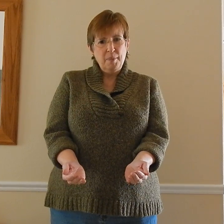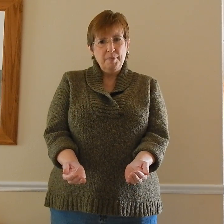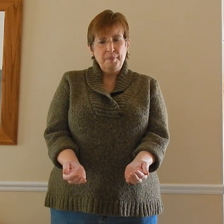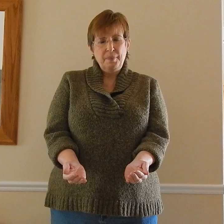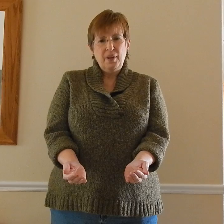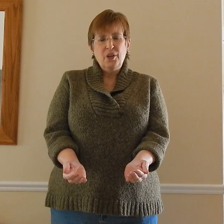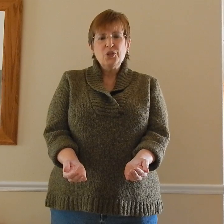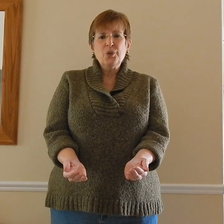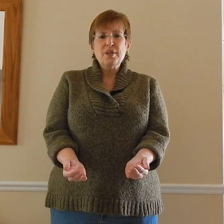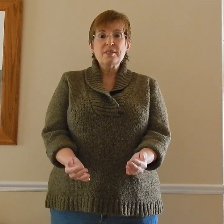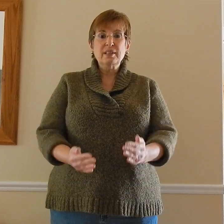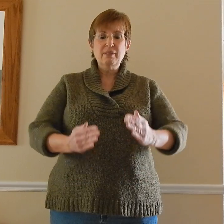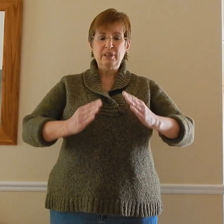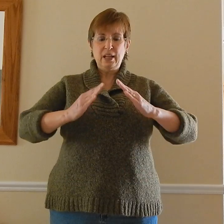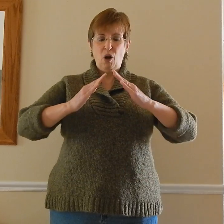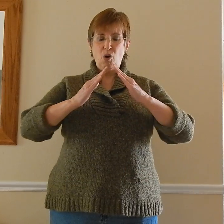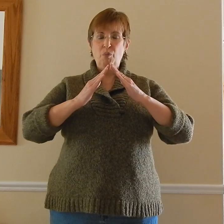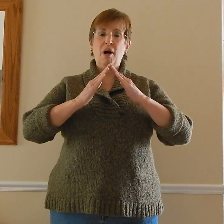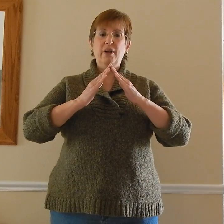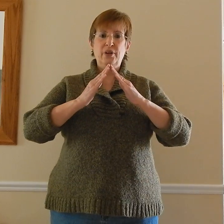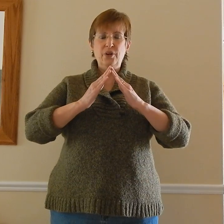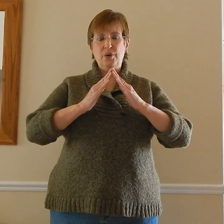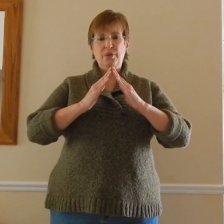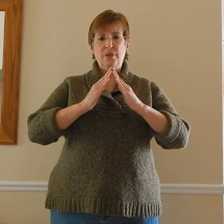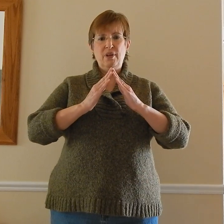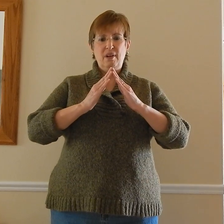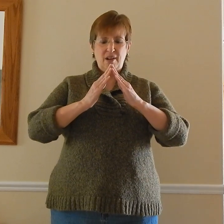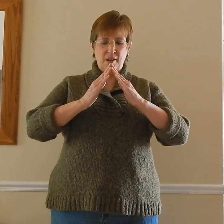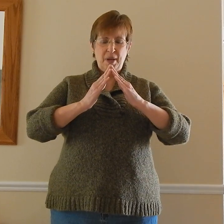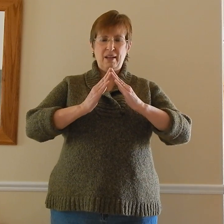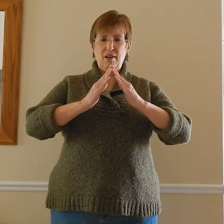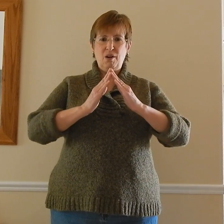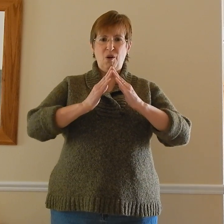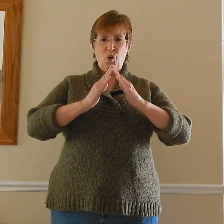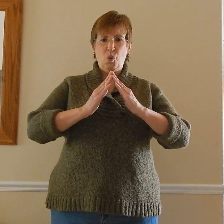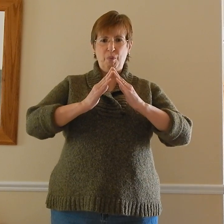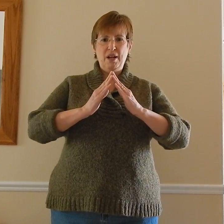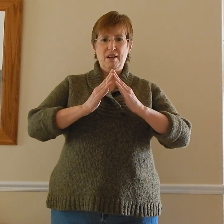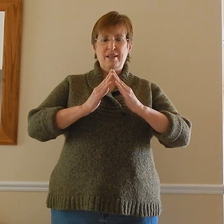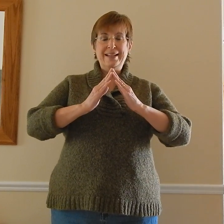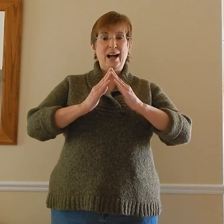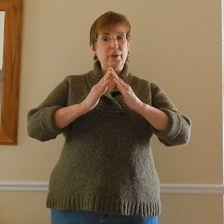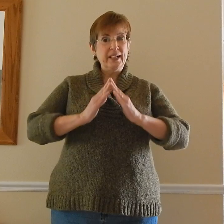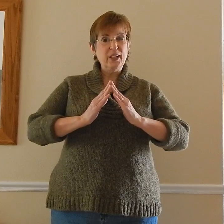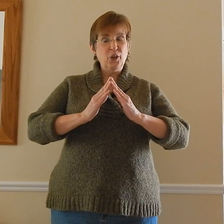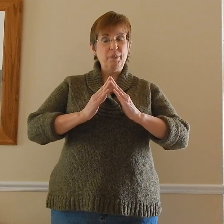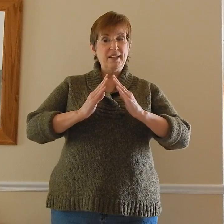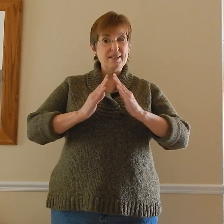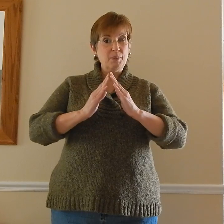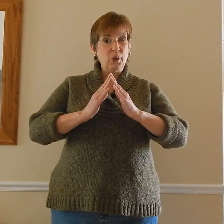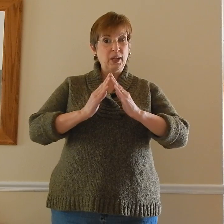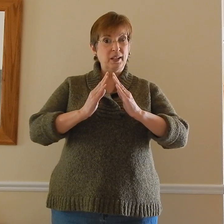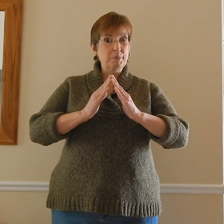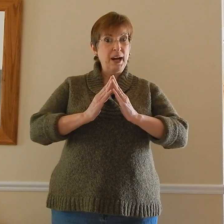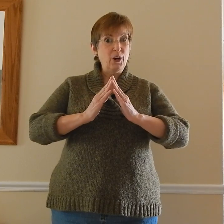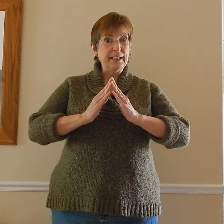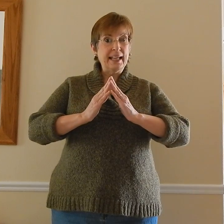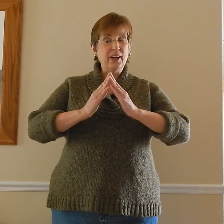to this lovely home on earth. I make a home down here because I'm going to compare it later